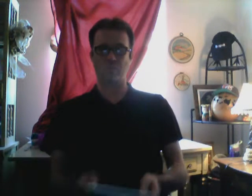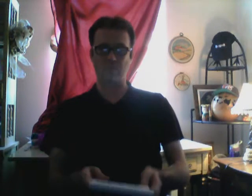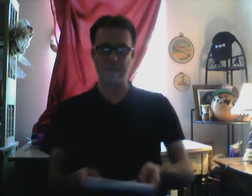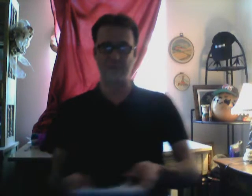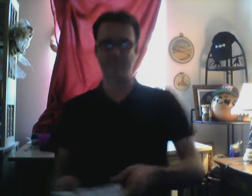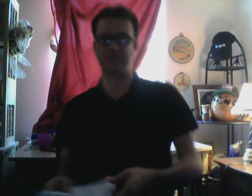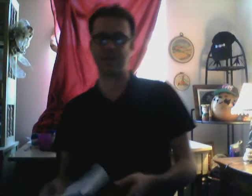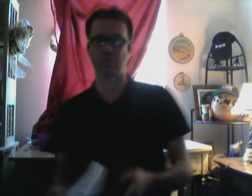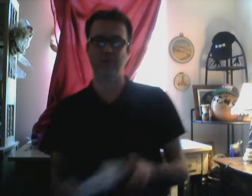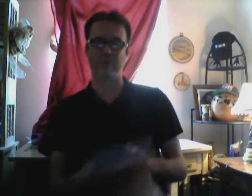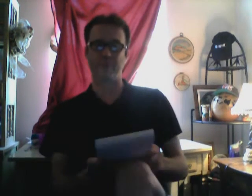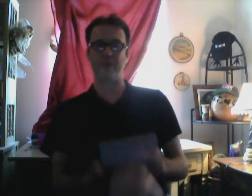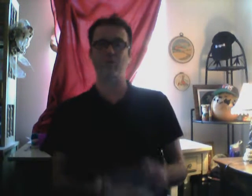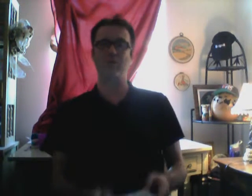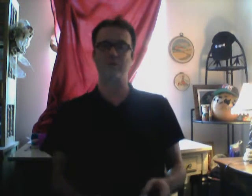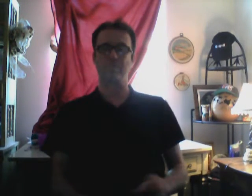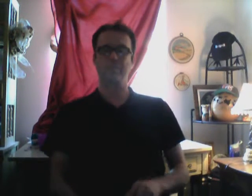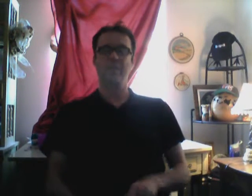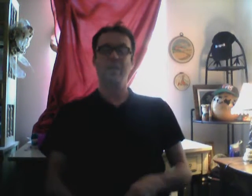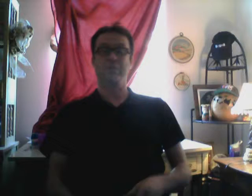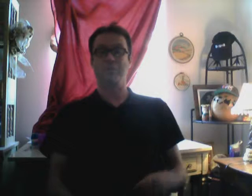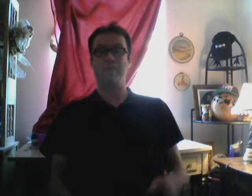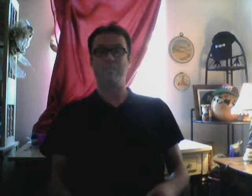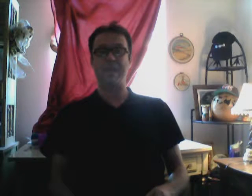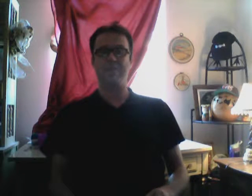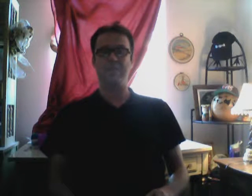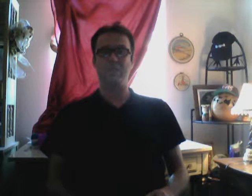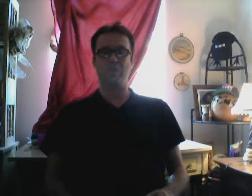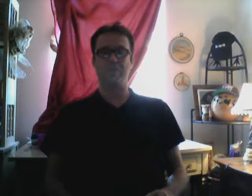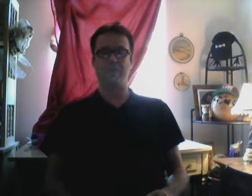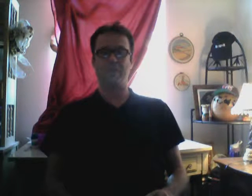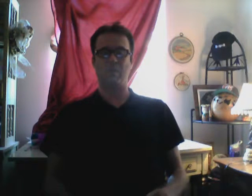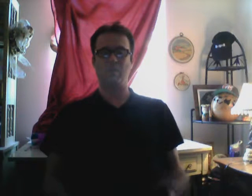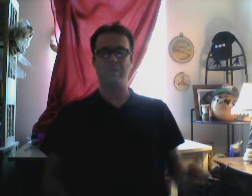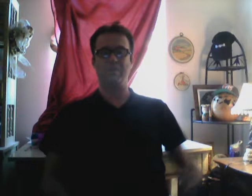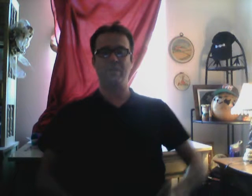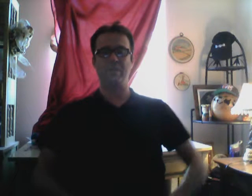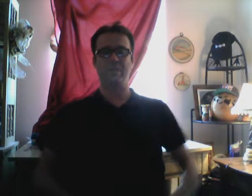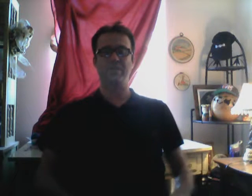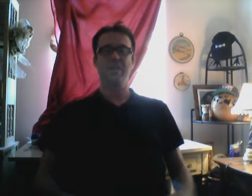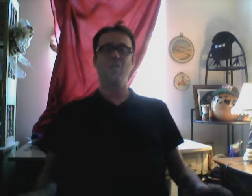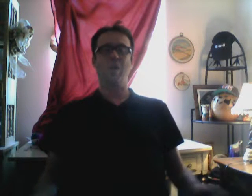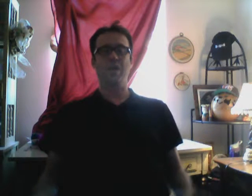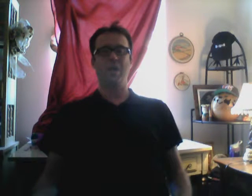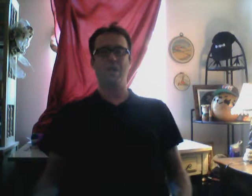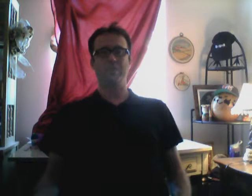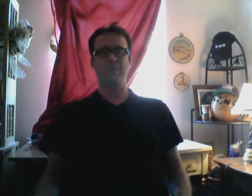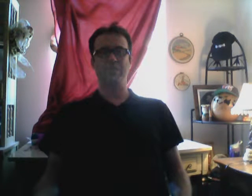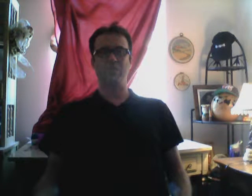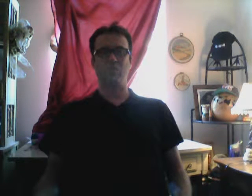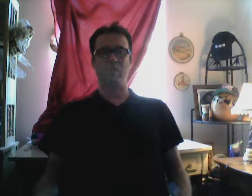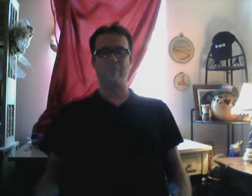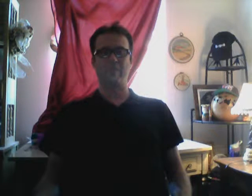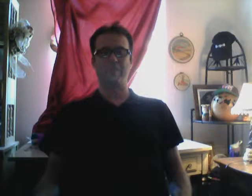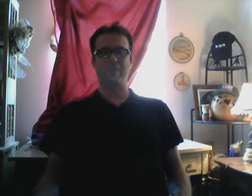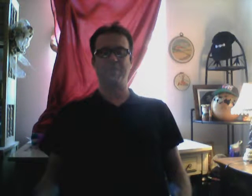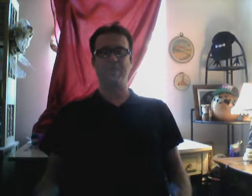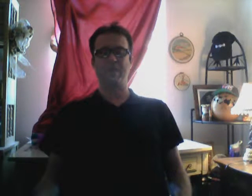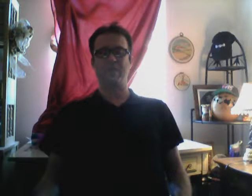reality state. Which everybody worships. And they're trying to make me. Justify. You know. That's. Why I have to be. So reverent. And empathetic.